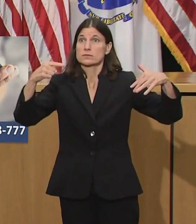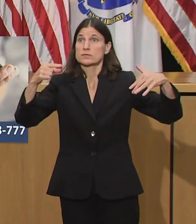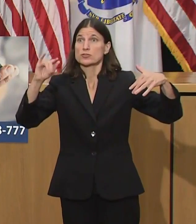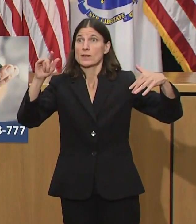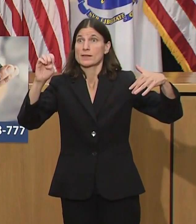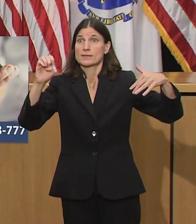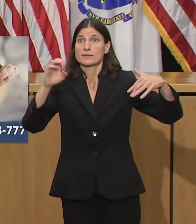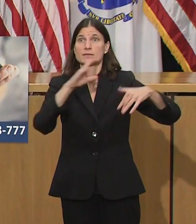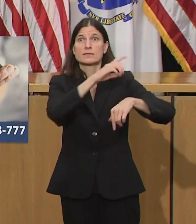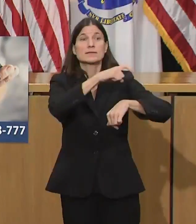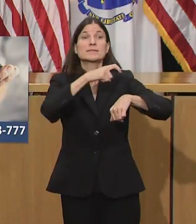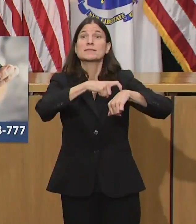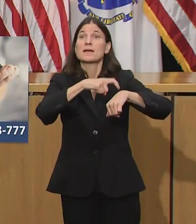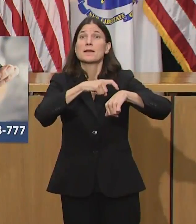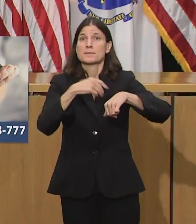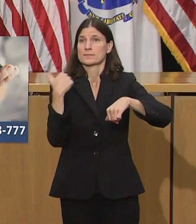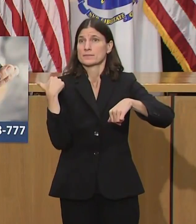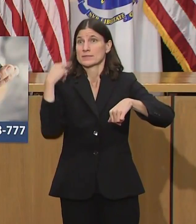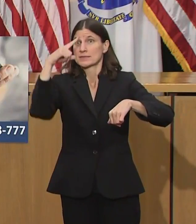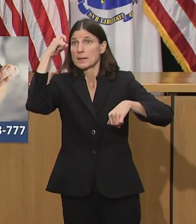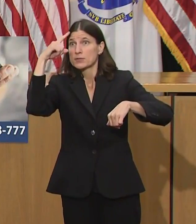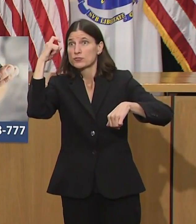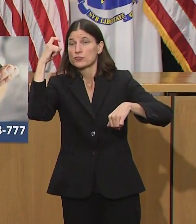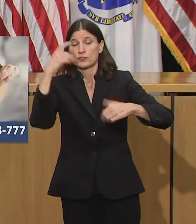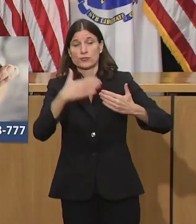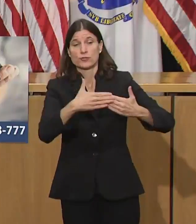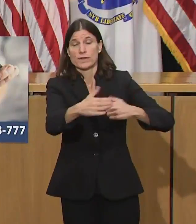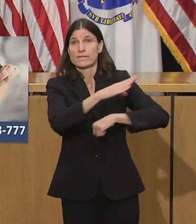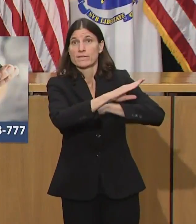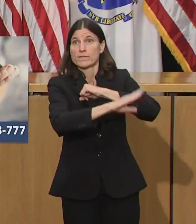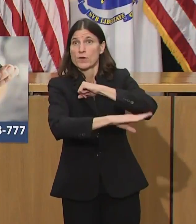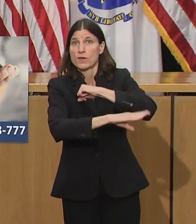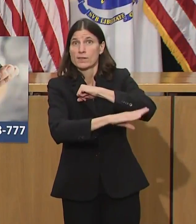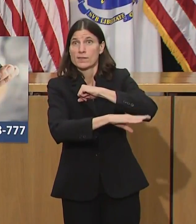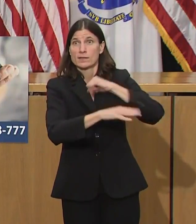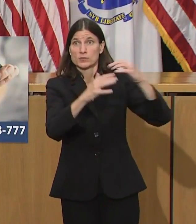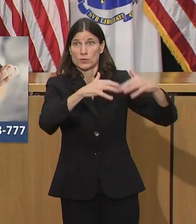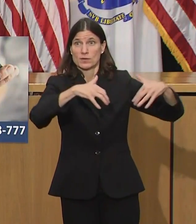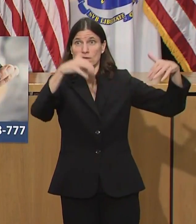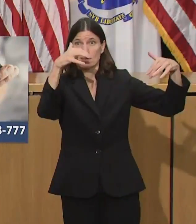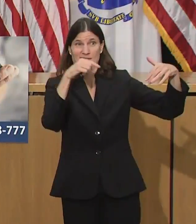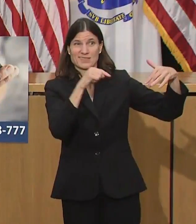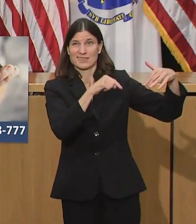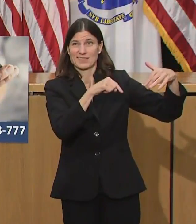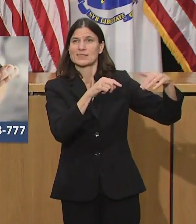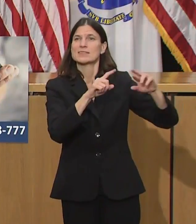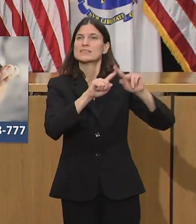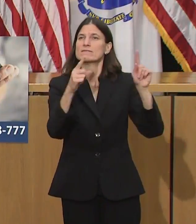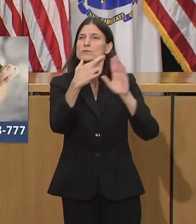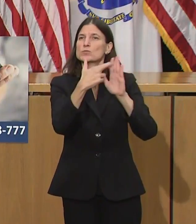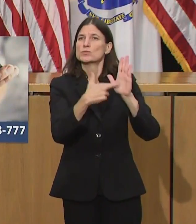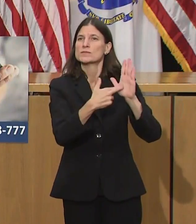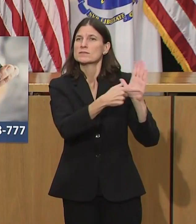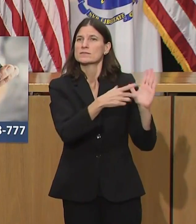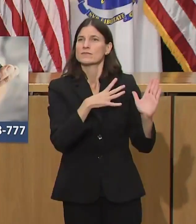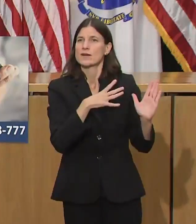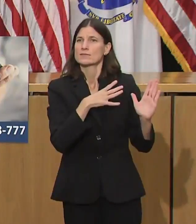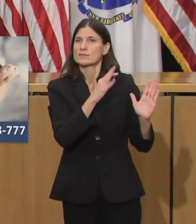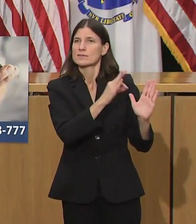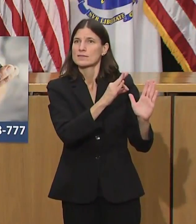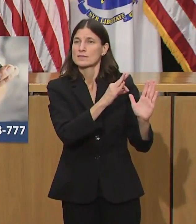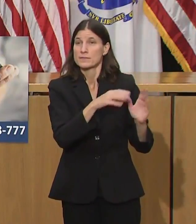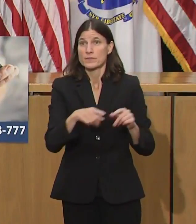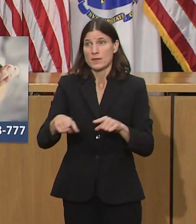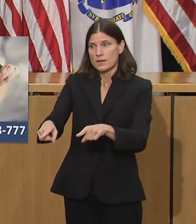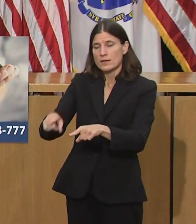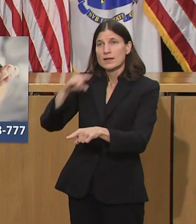in duration but also considering the return to school and getting kids back onto